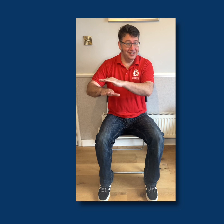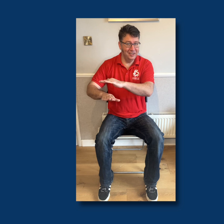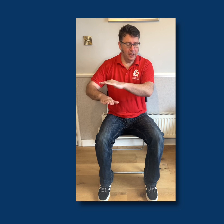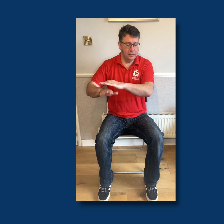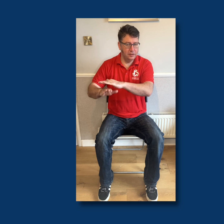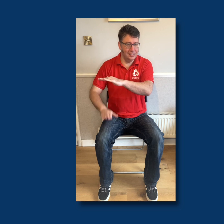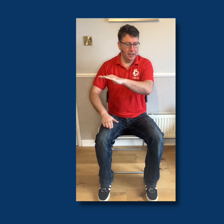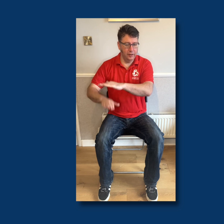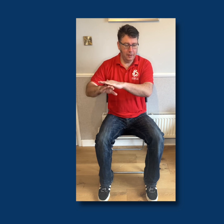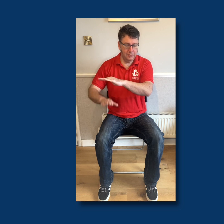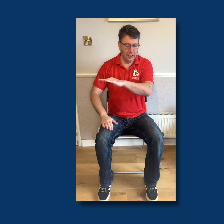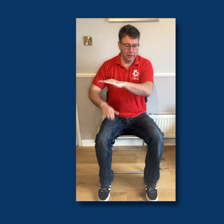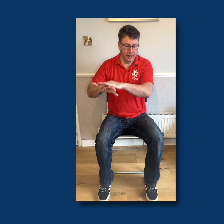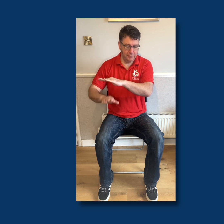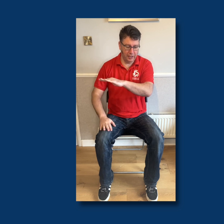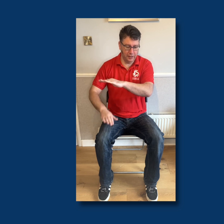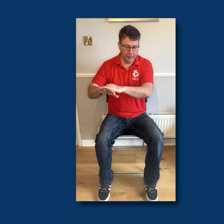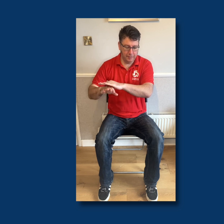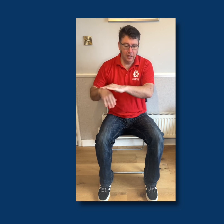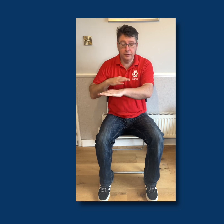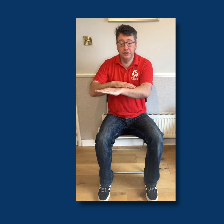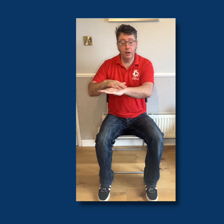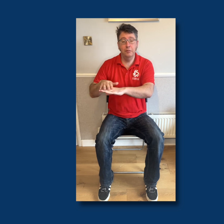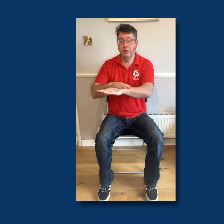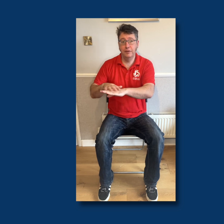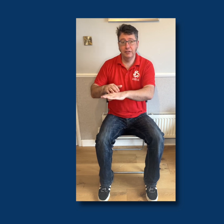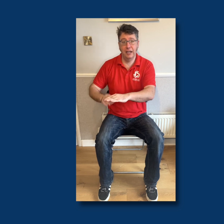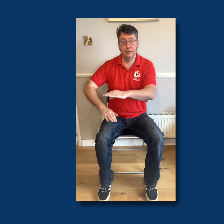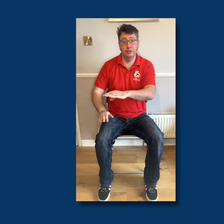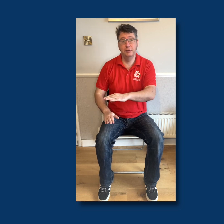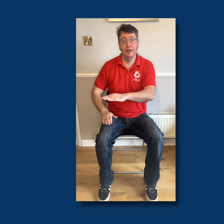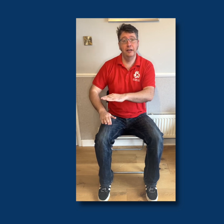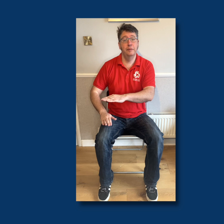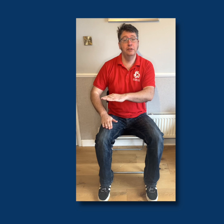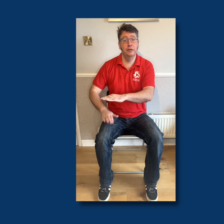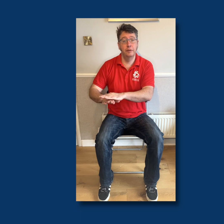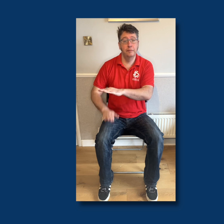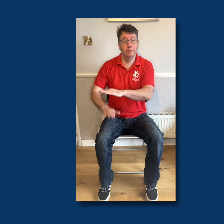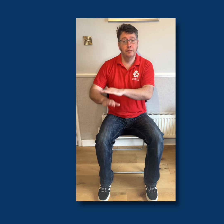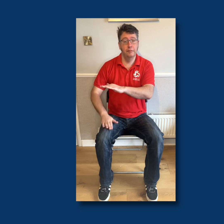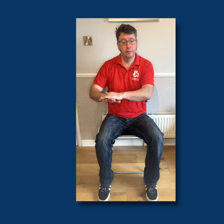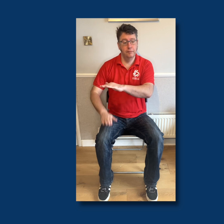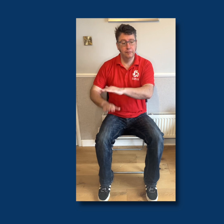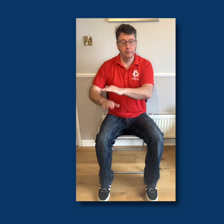Can you do that? Down, up, down, up, down, up. Don't move this hand, just move the hand in between.